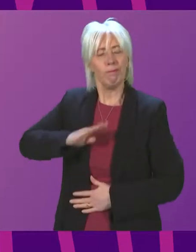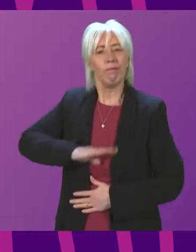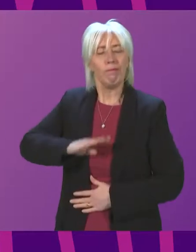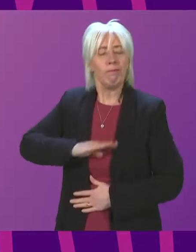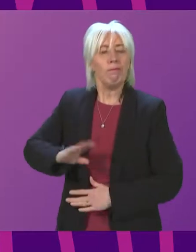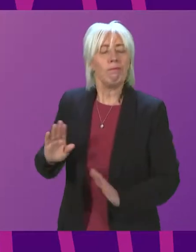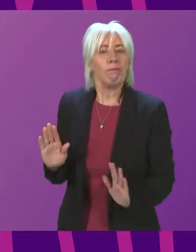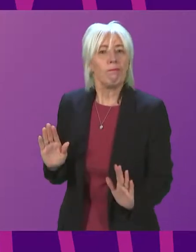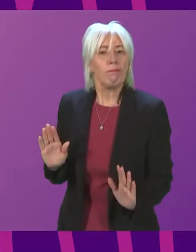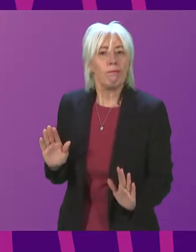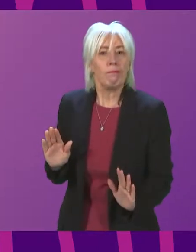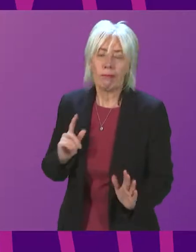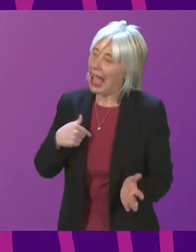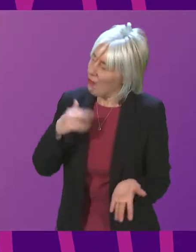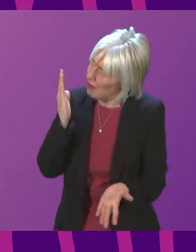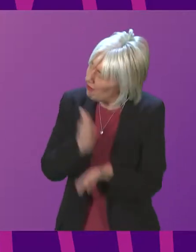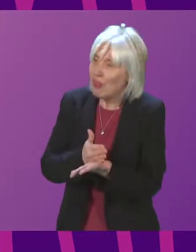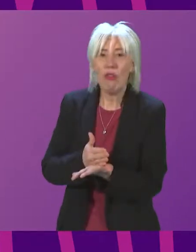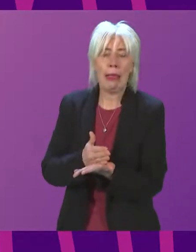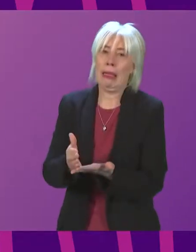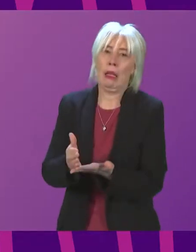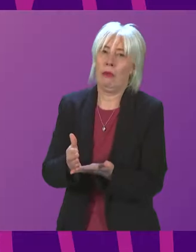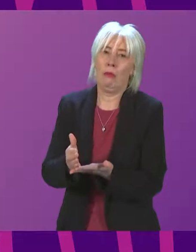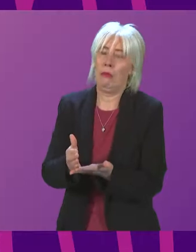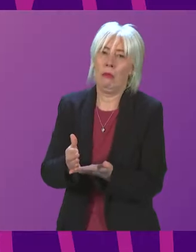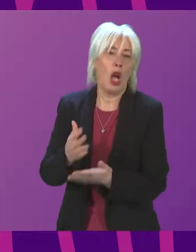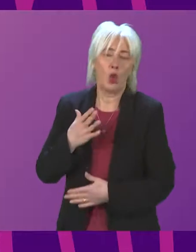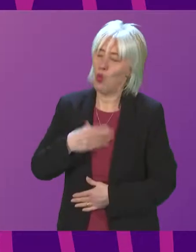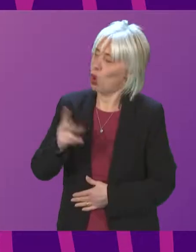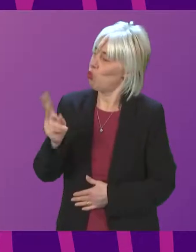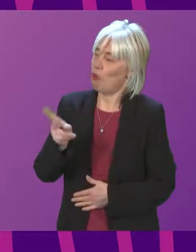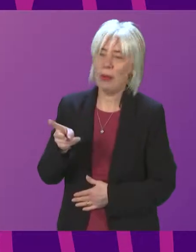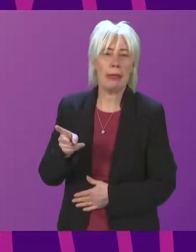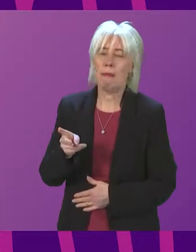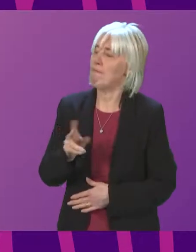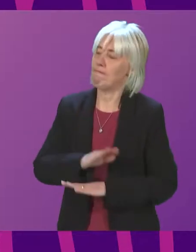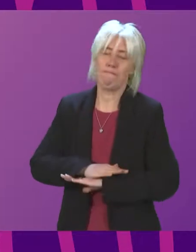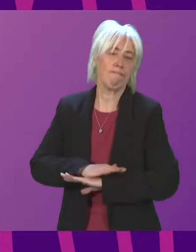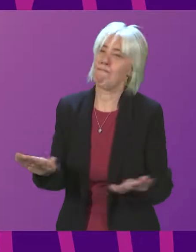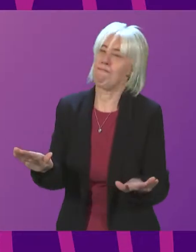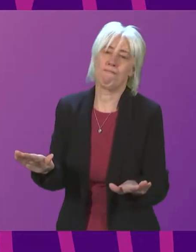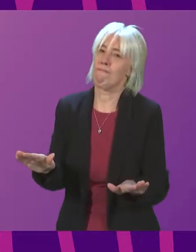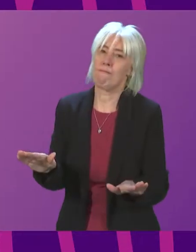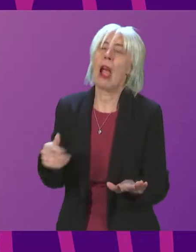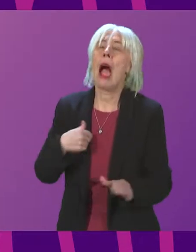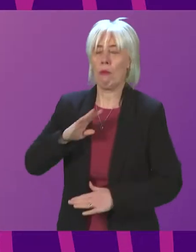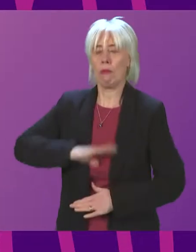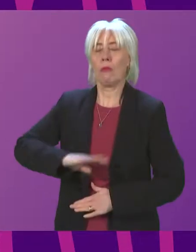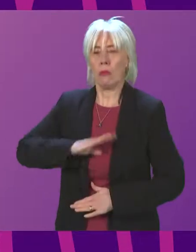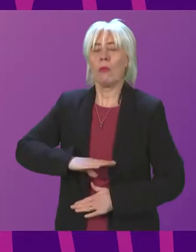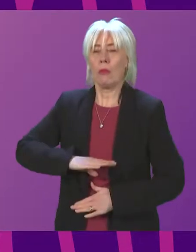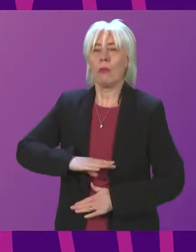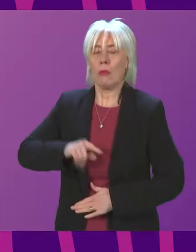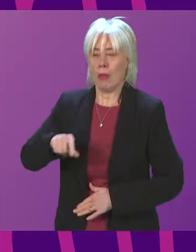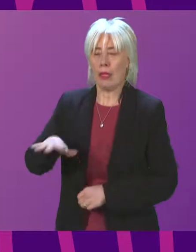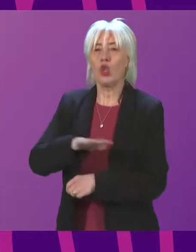made it quite clear that I do not expect any repetition of such an incident and I am content that the matter before